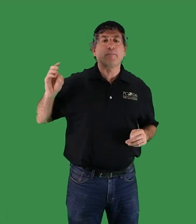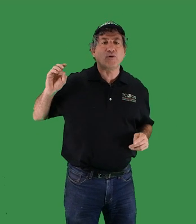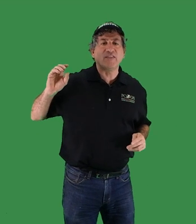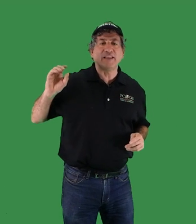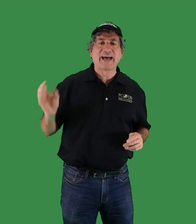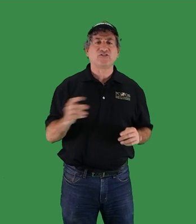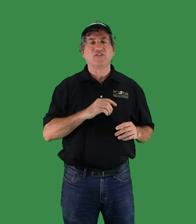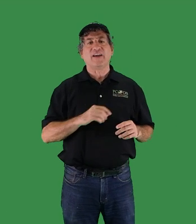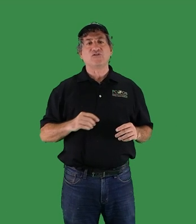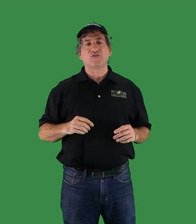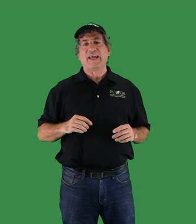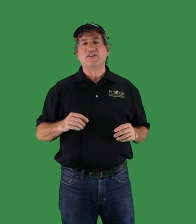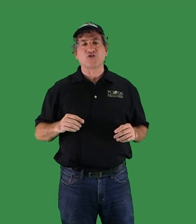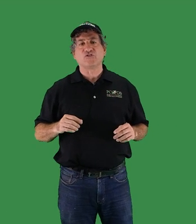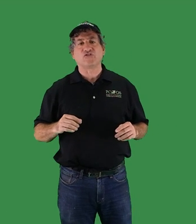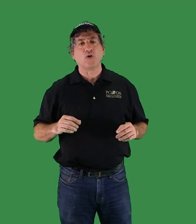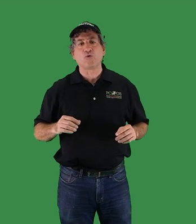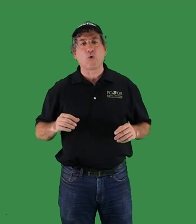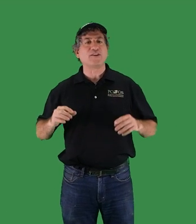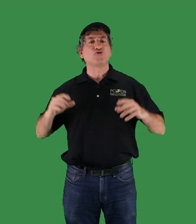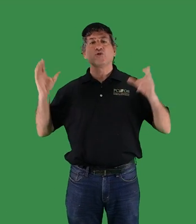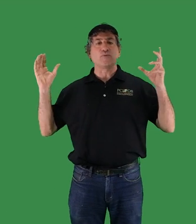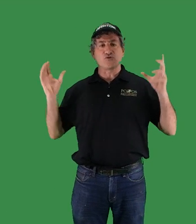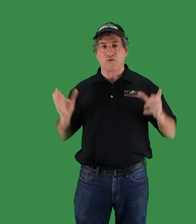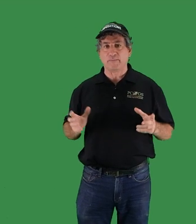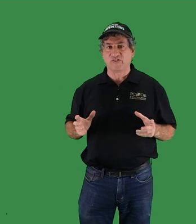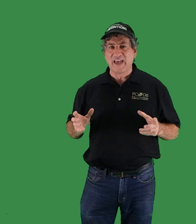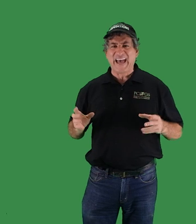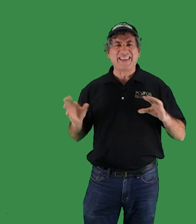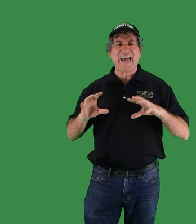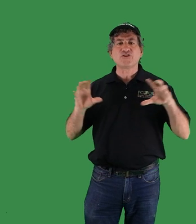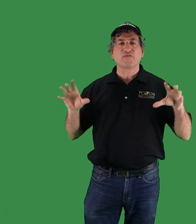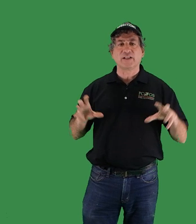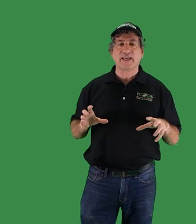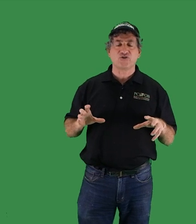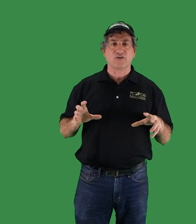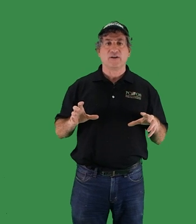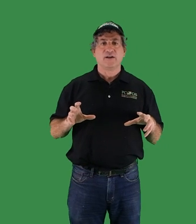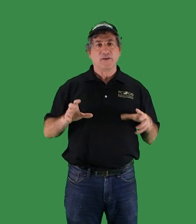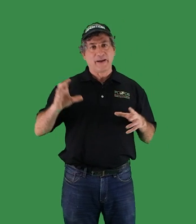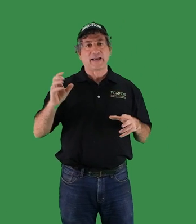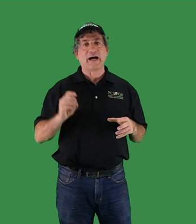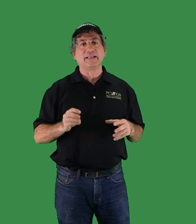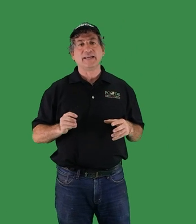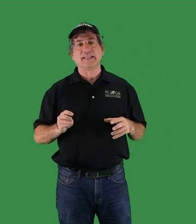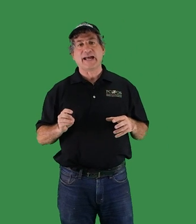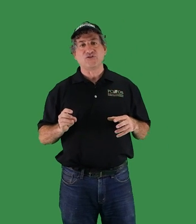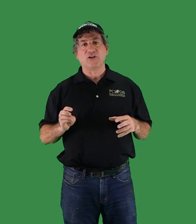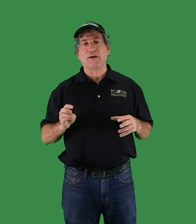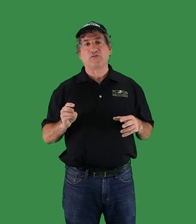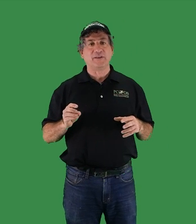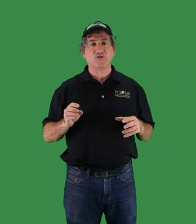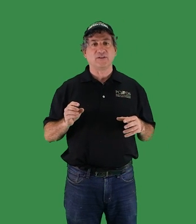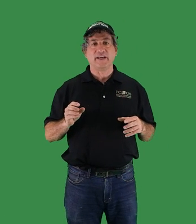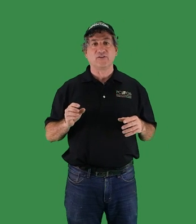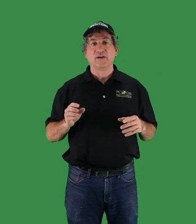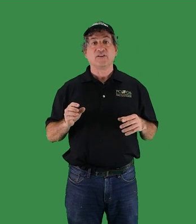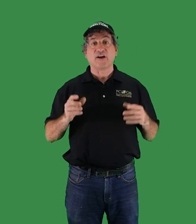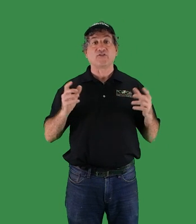burning the last endangered ancient slow-growing juniper shrubs at the edge of the glacier that my colleague and that geo-expedition leader, Dr.